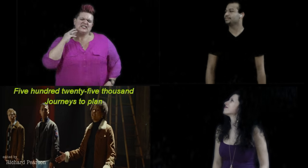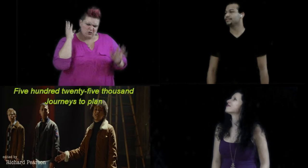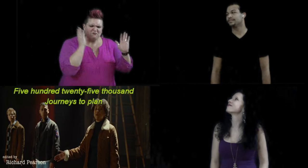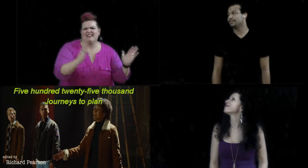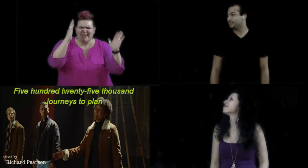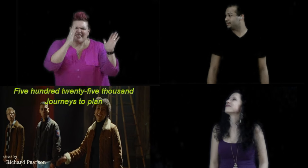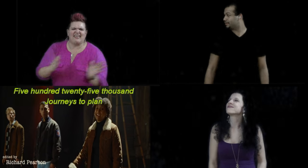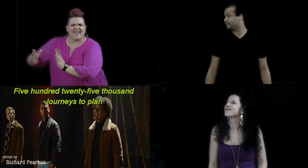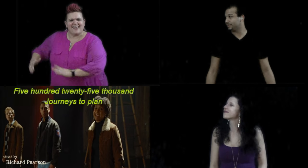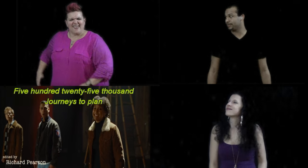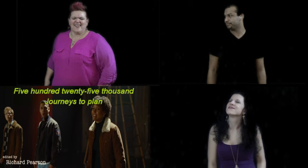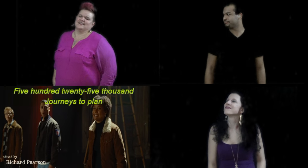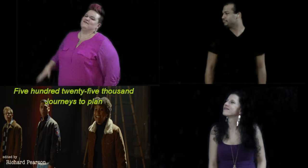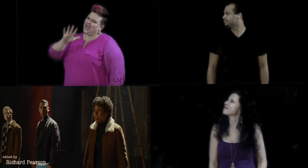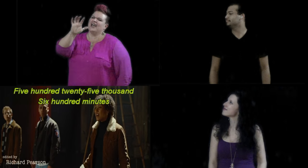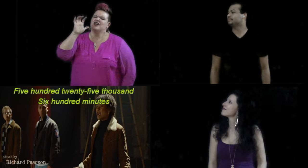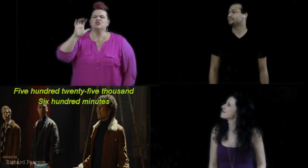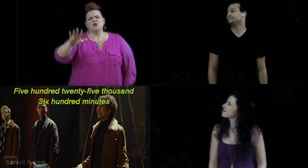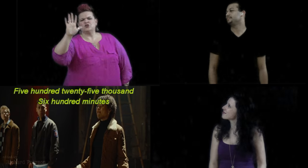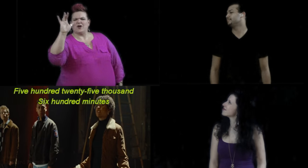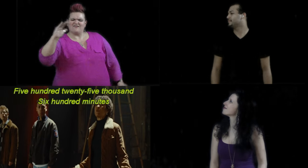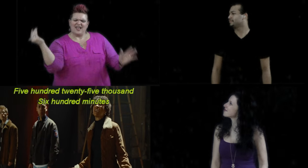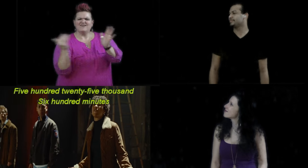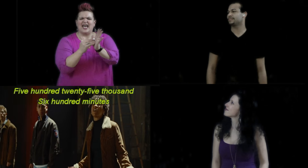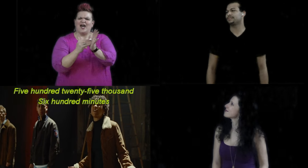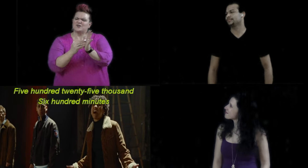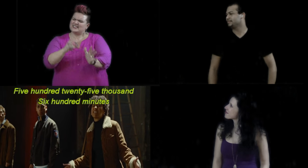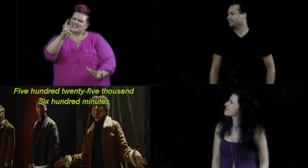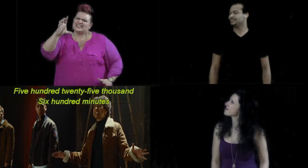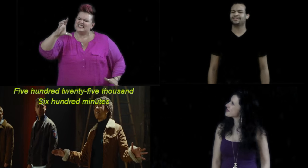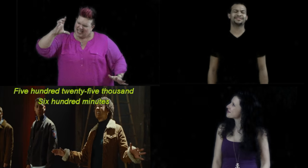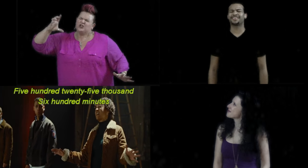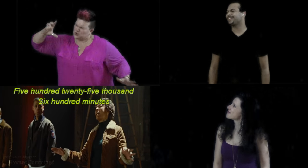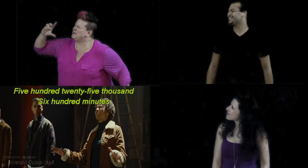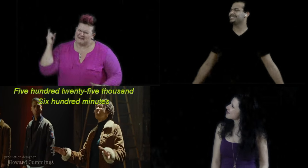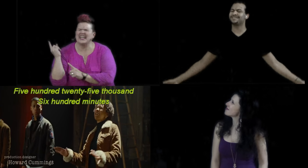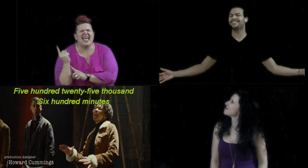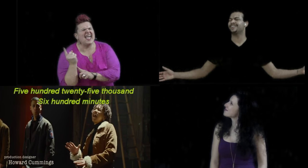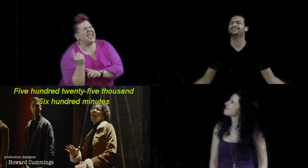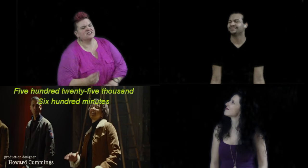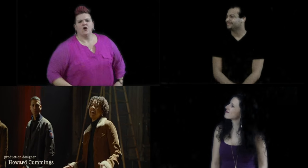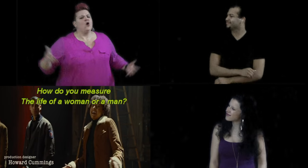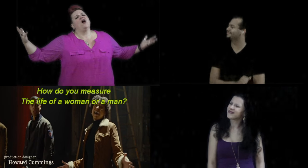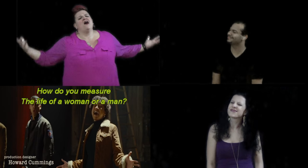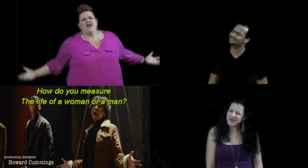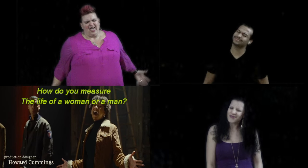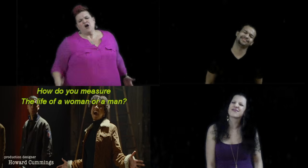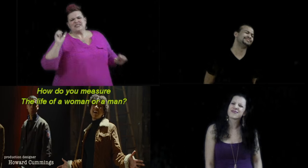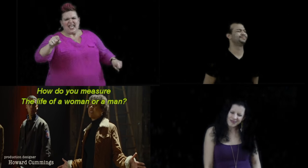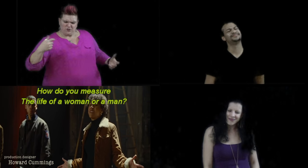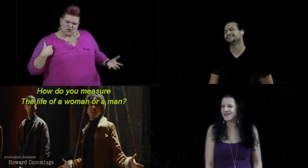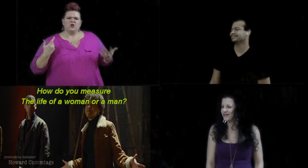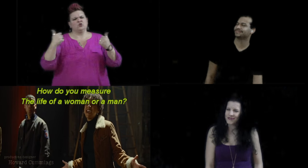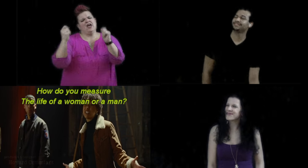journeys to plain. 525,600 minutes. How